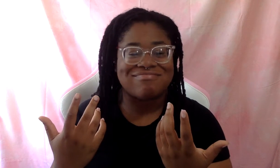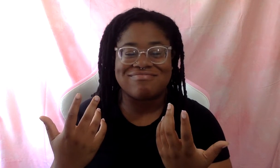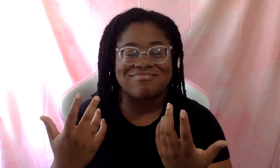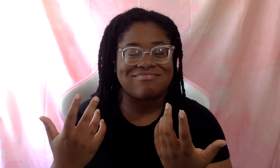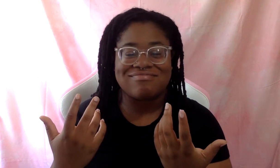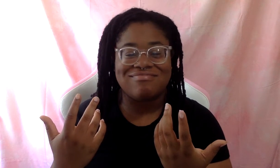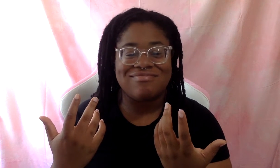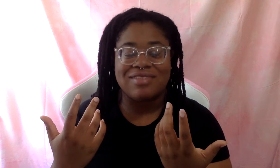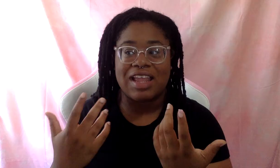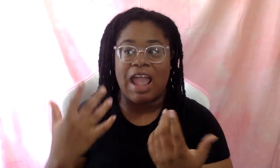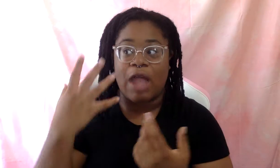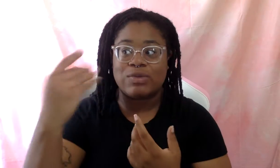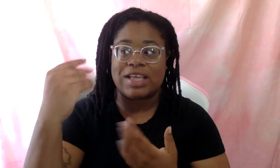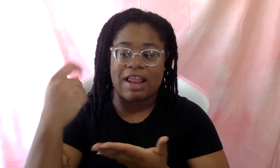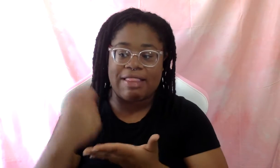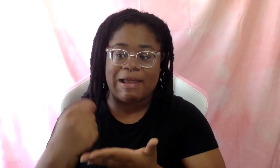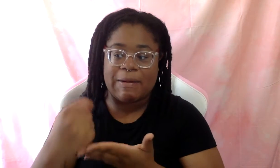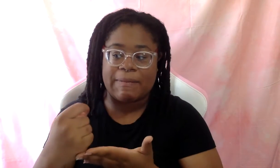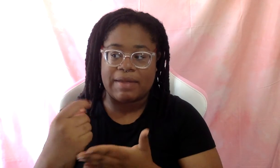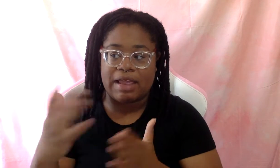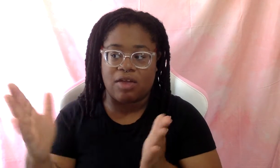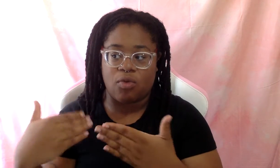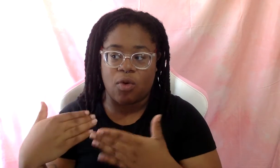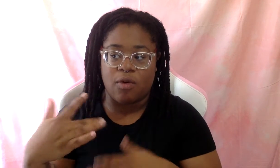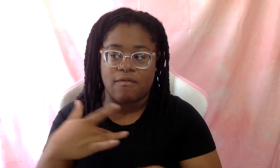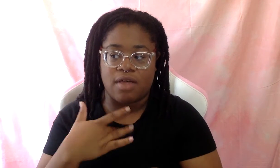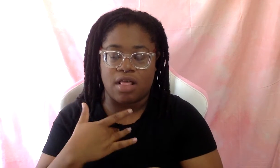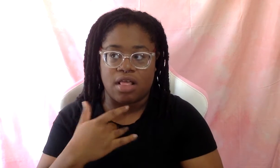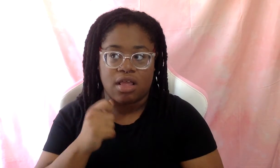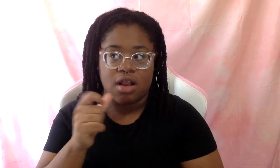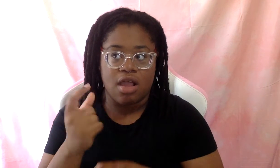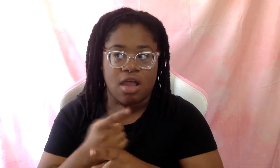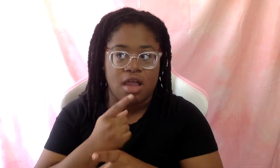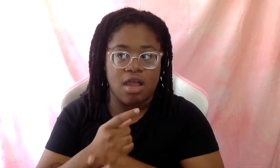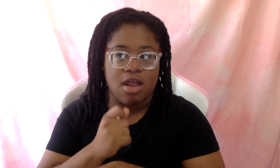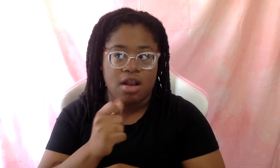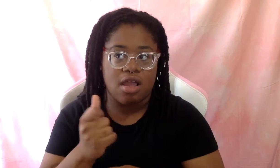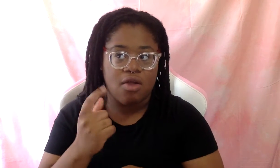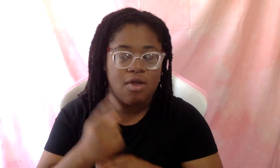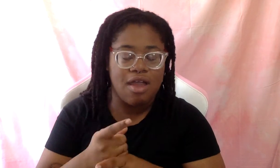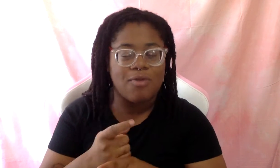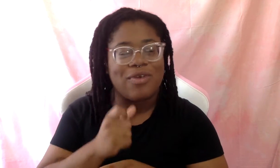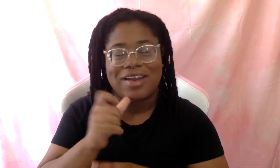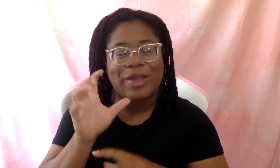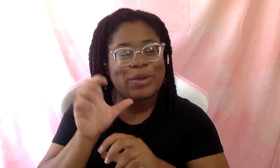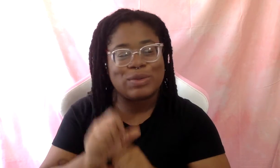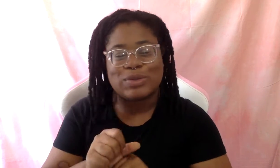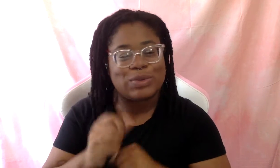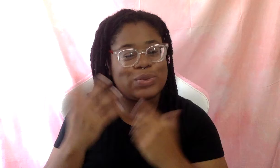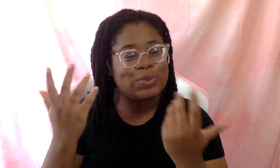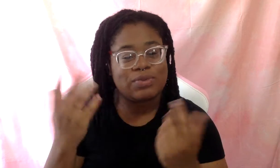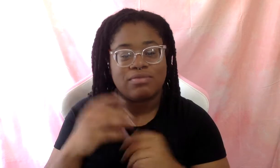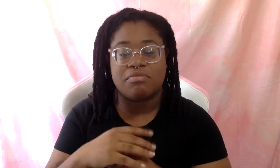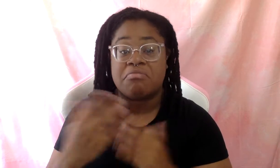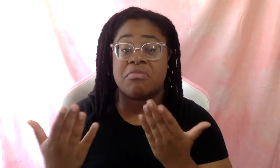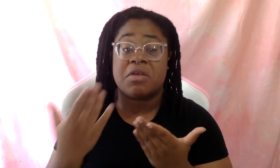therapy space, and that's perhaps because it's not a safe space that we're in, or we don't see anyone who looked like us in the space.